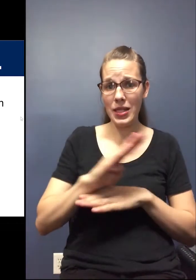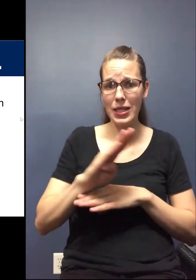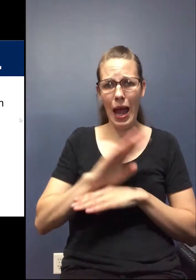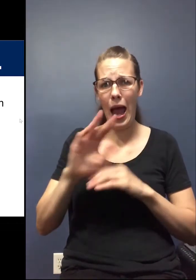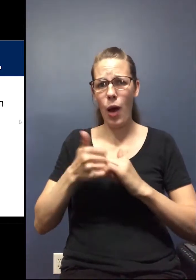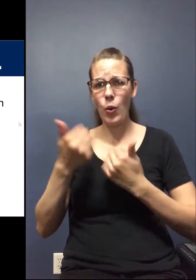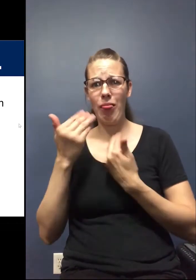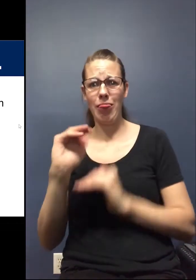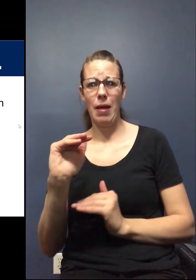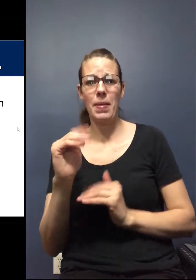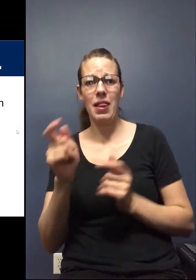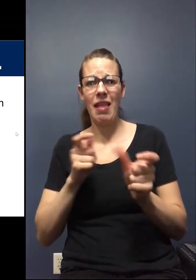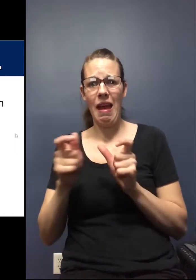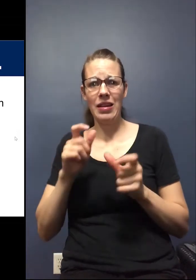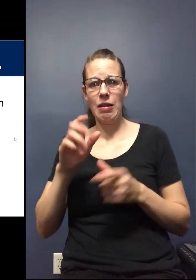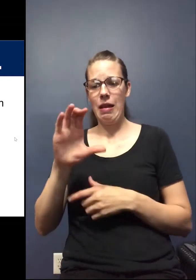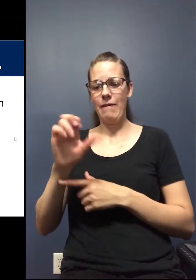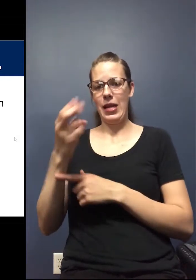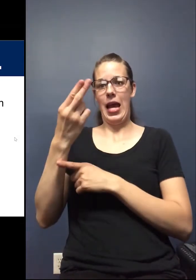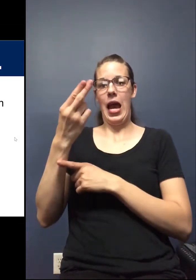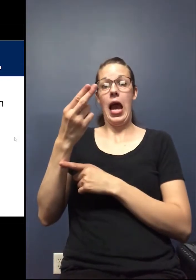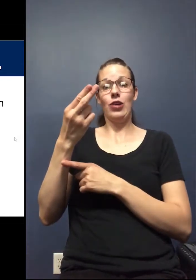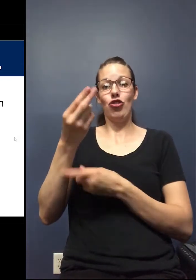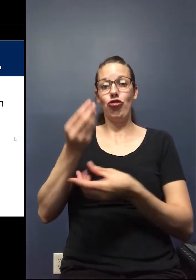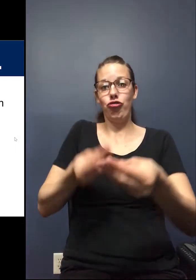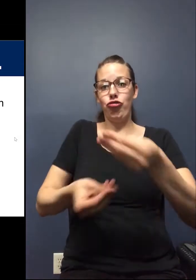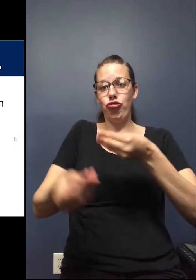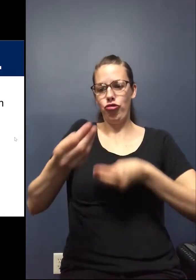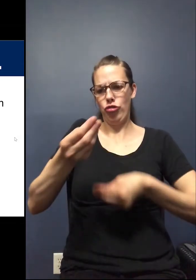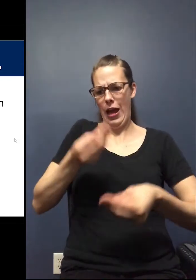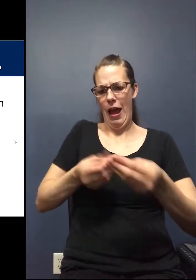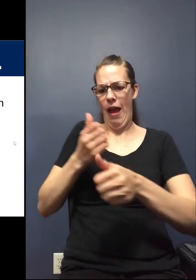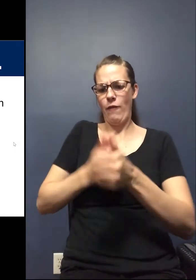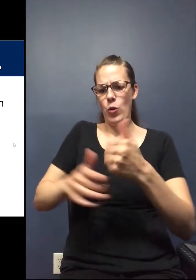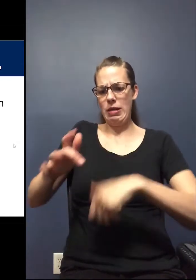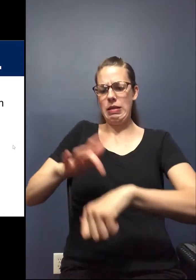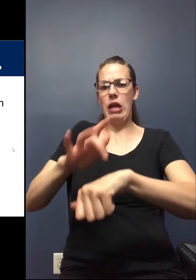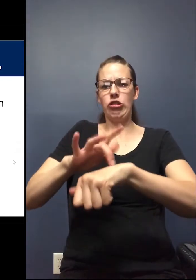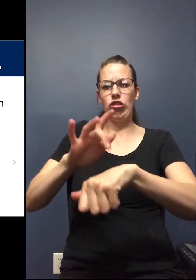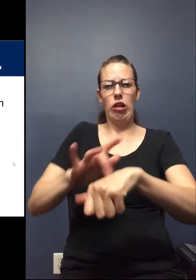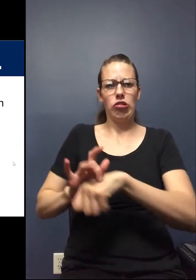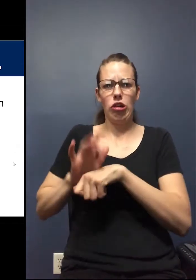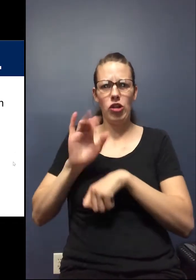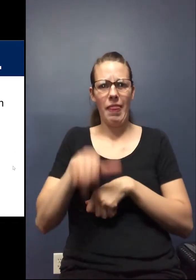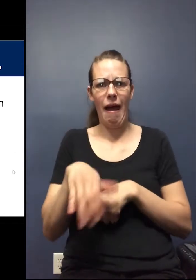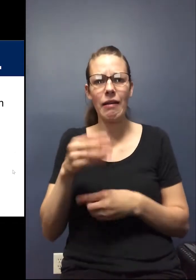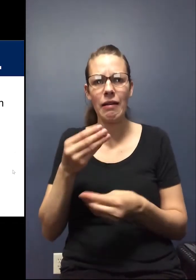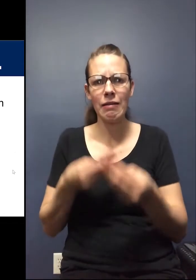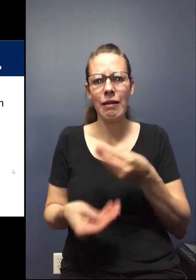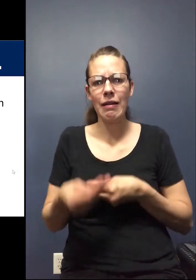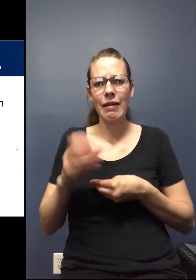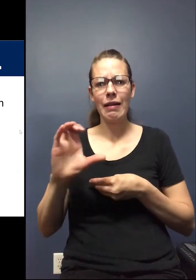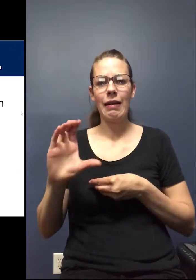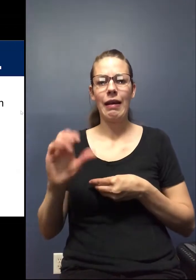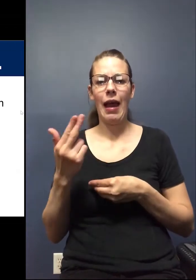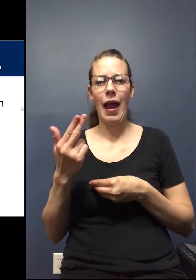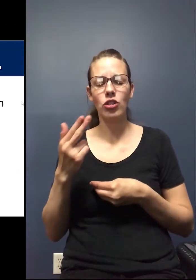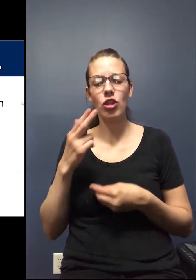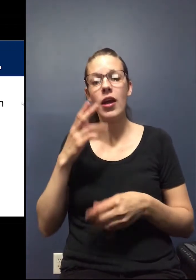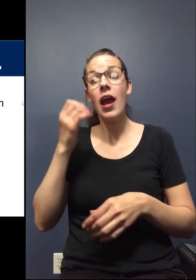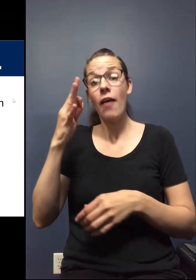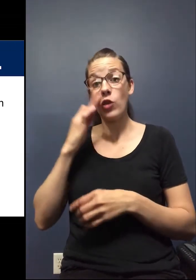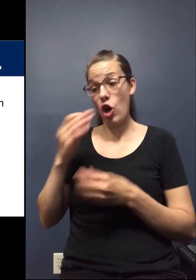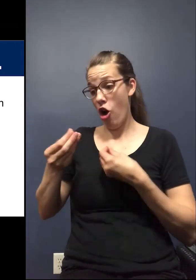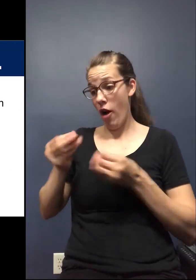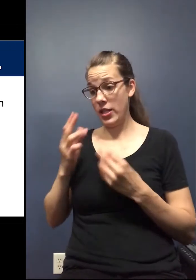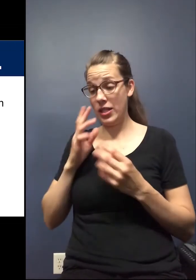are you going to limit the handling of cash that everyone touches? If you're an office environment, like the